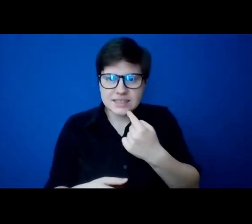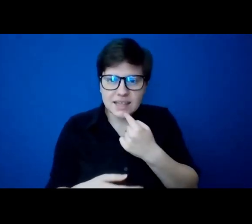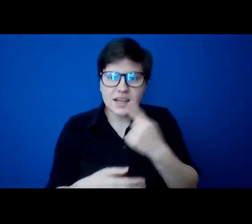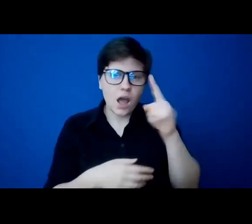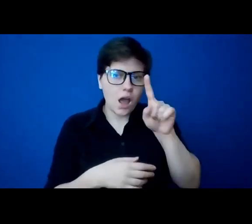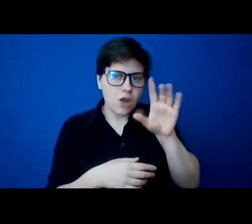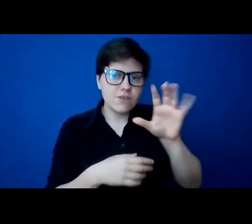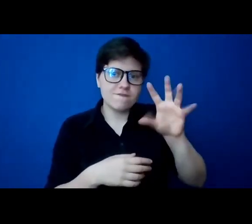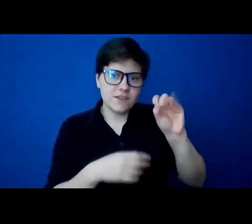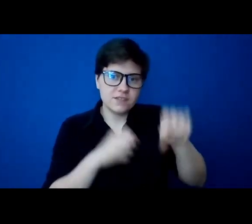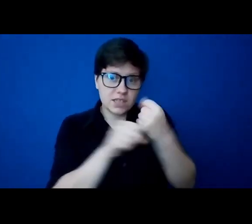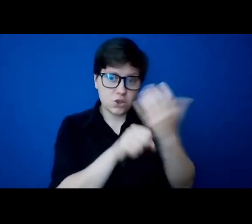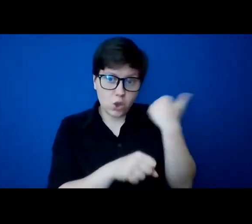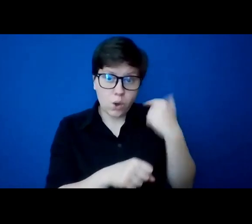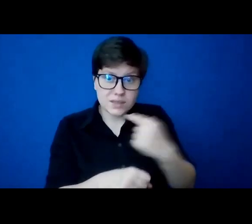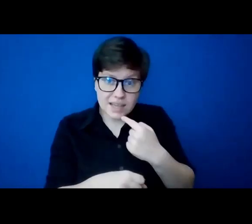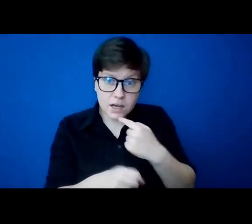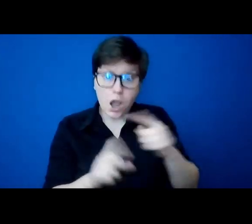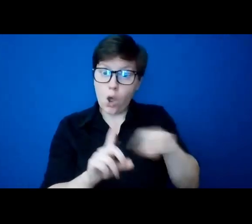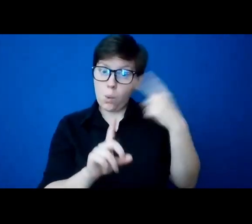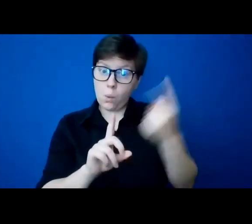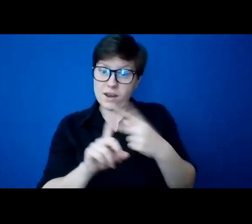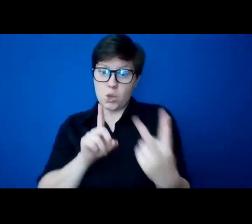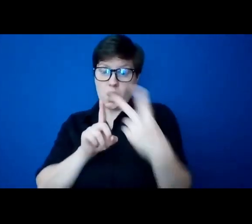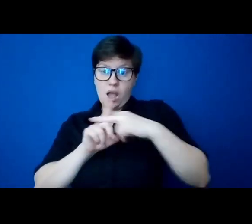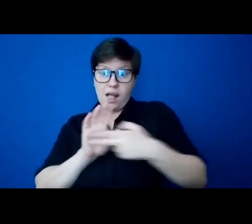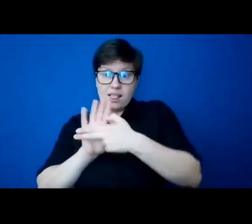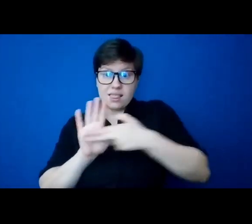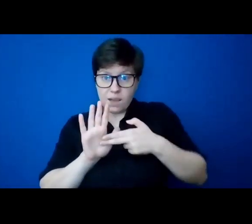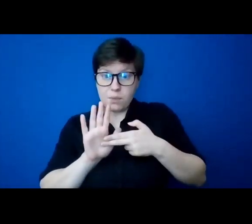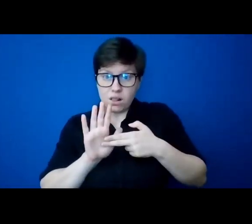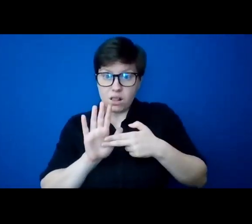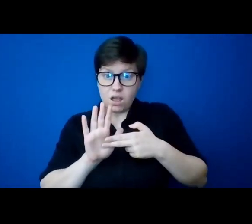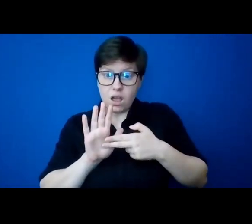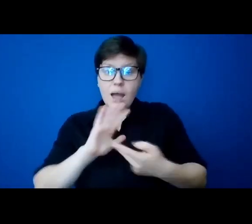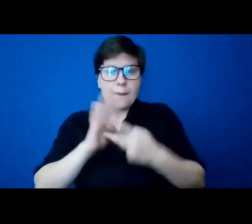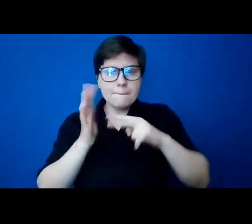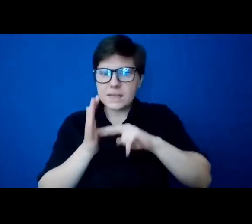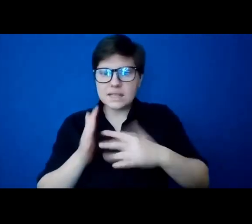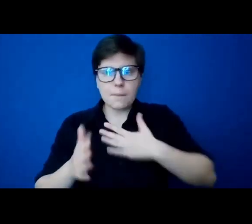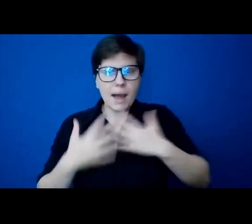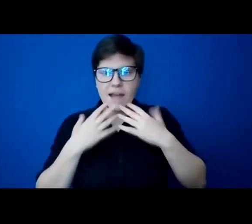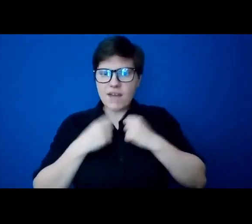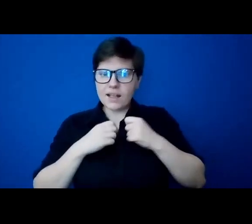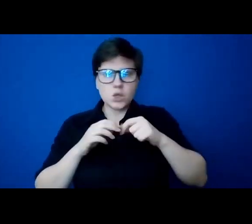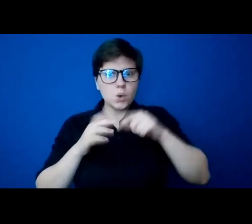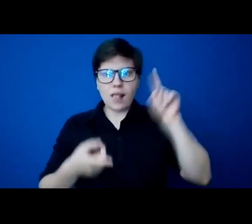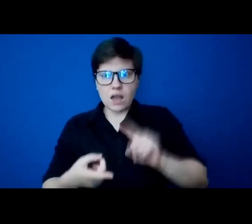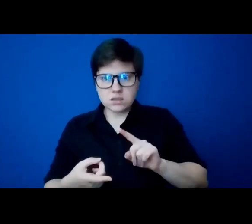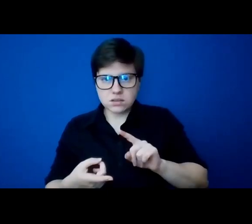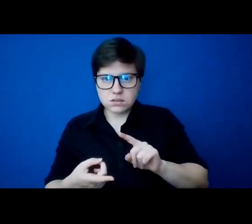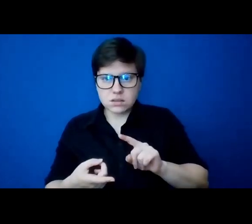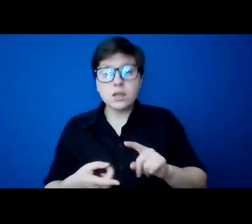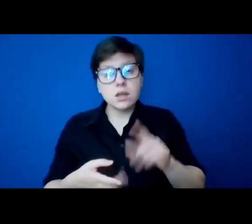you label me, you negate me. Once you label me, you negate me. In other words, if you